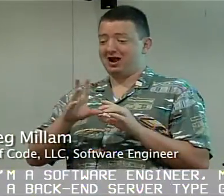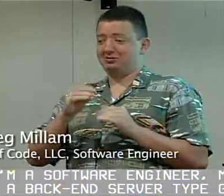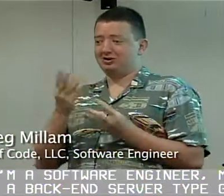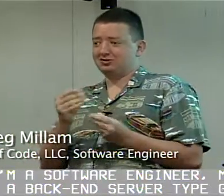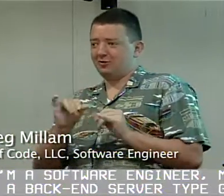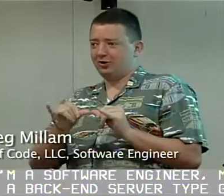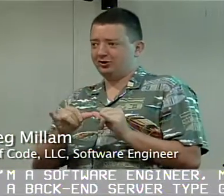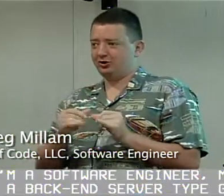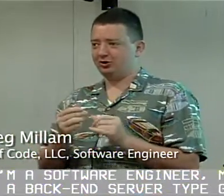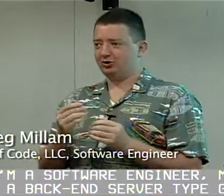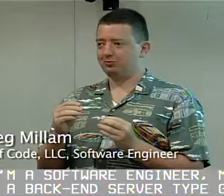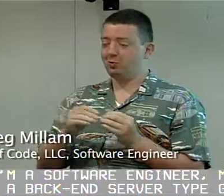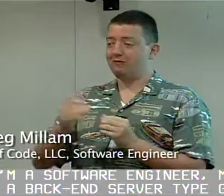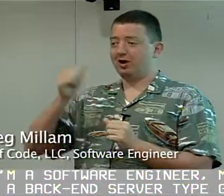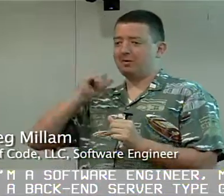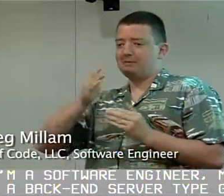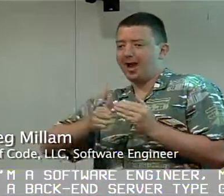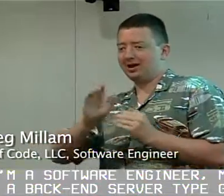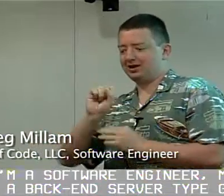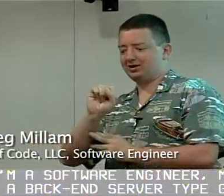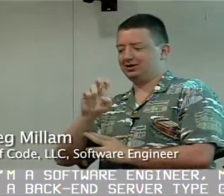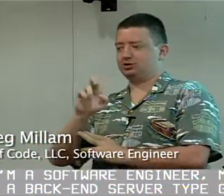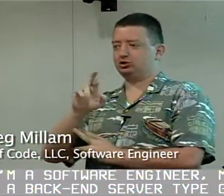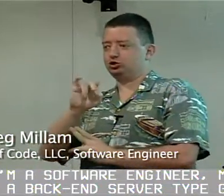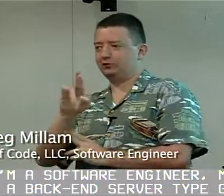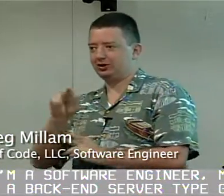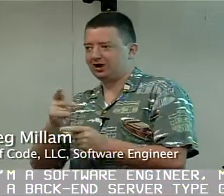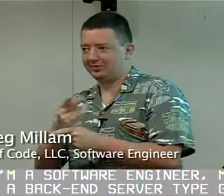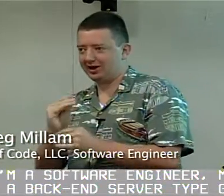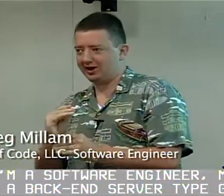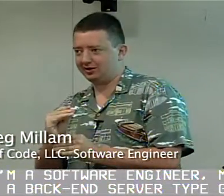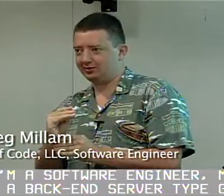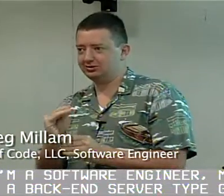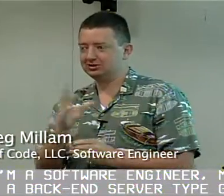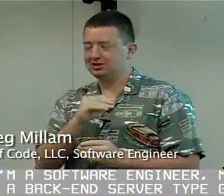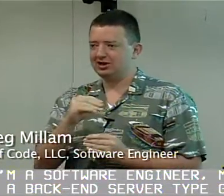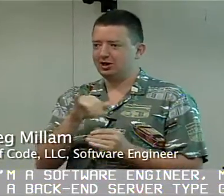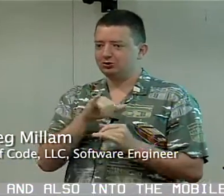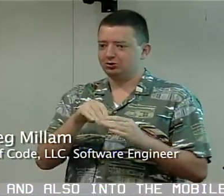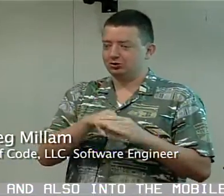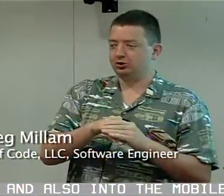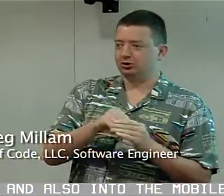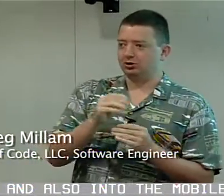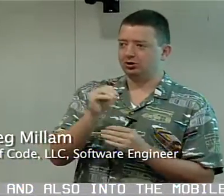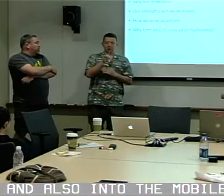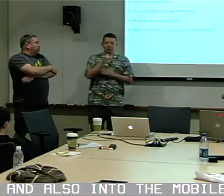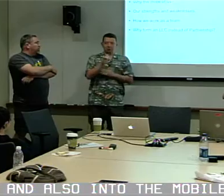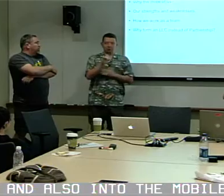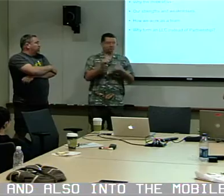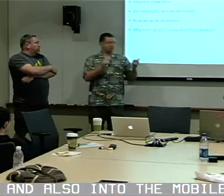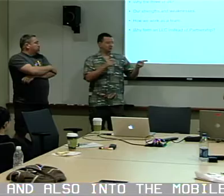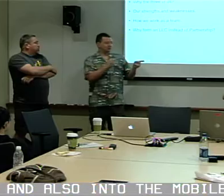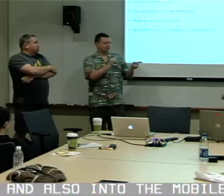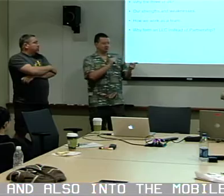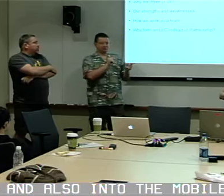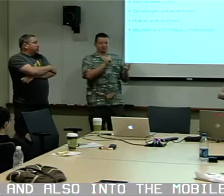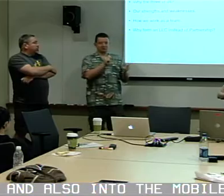I'm a software engineer, more of a back-end server type guy. And also, he's a mobile. He's a